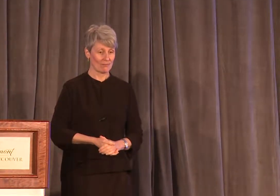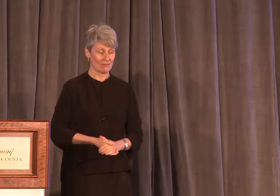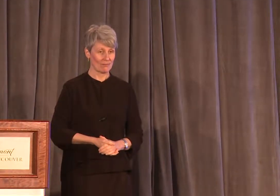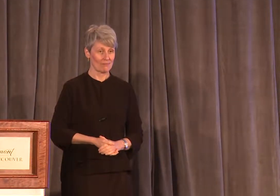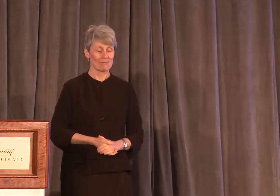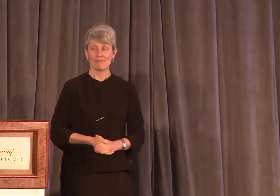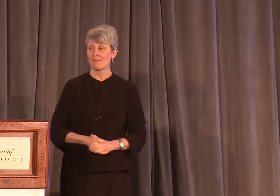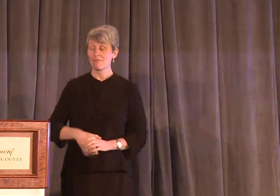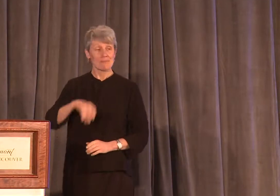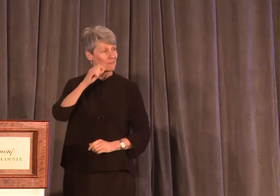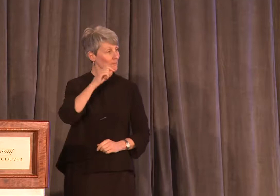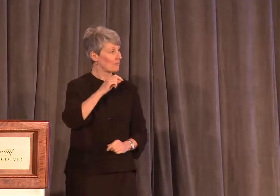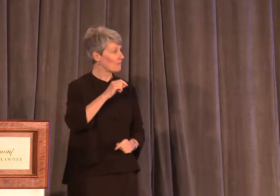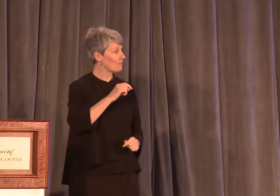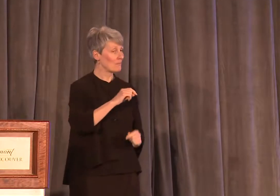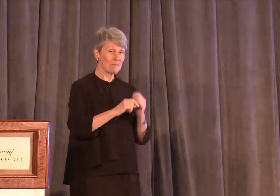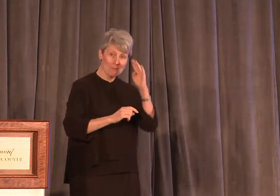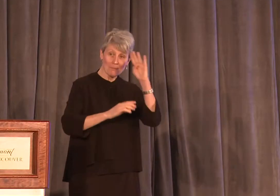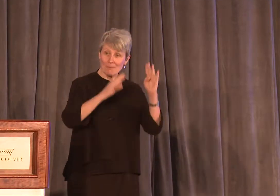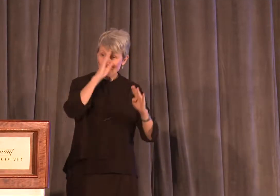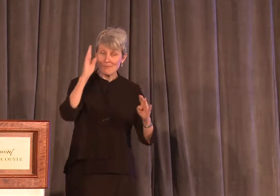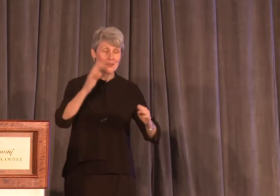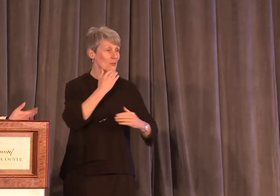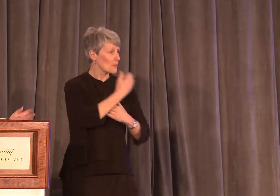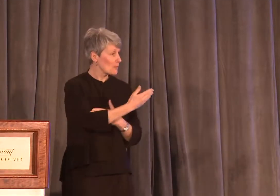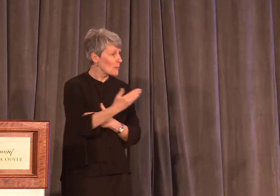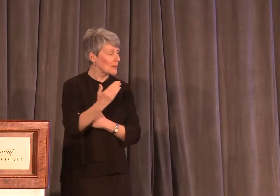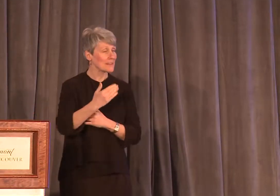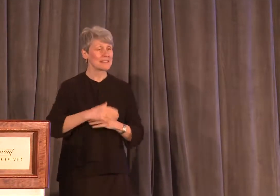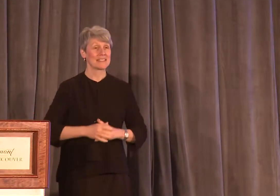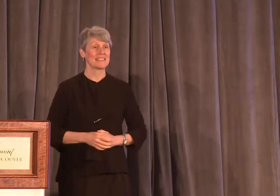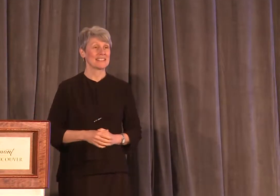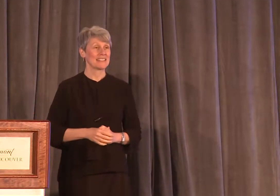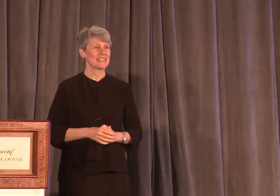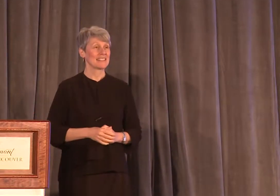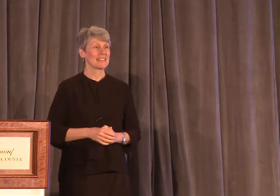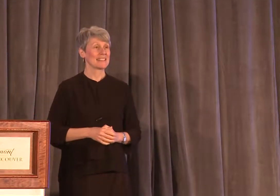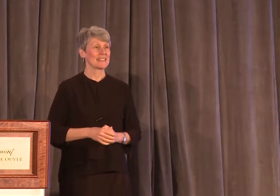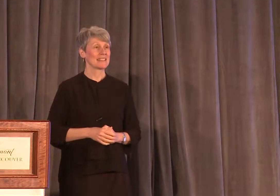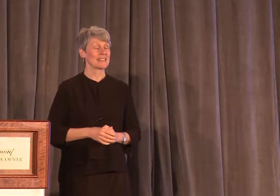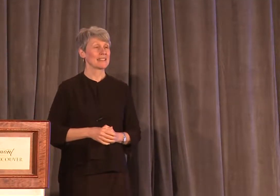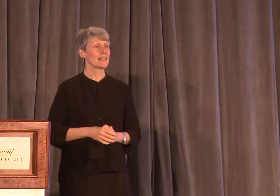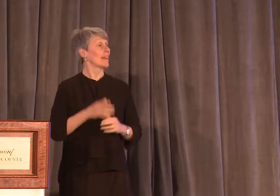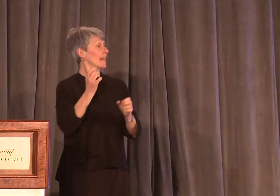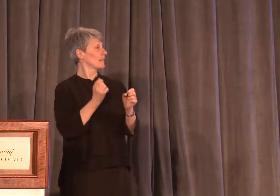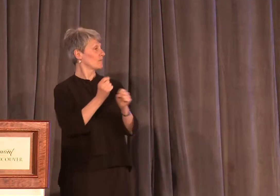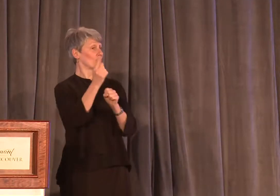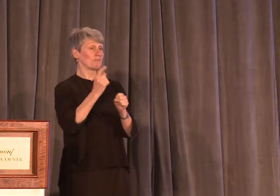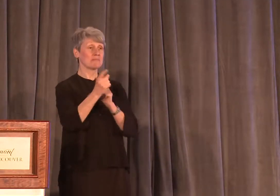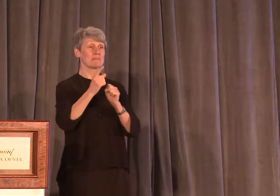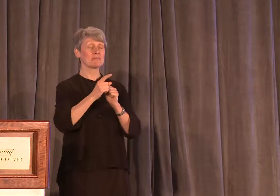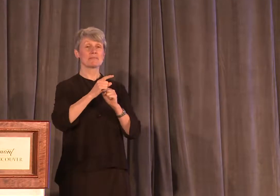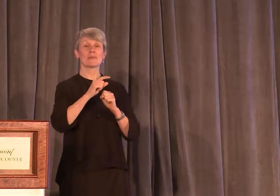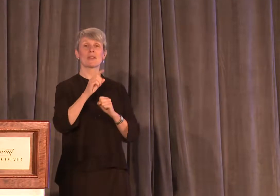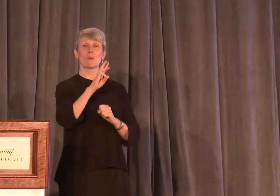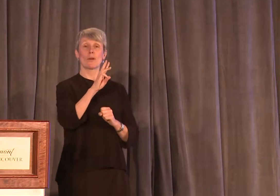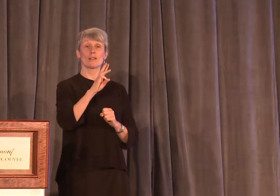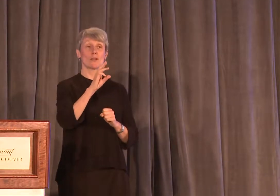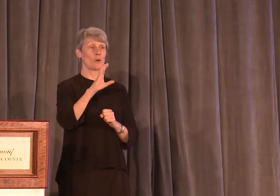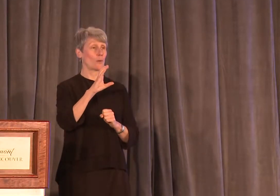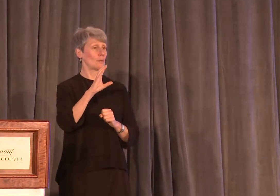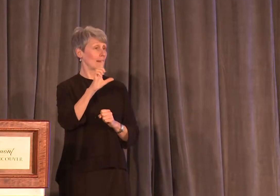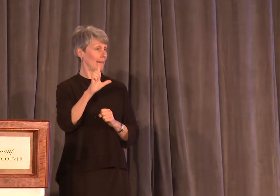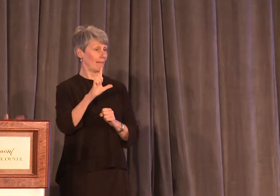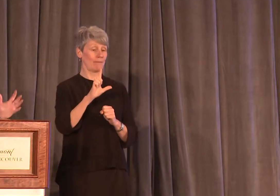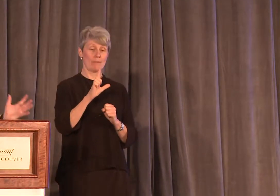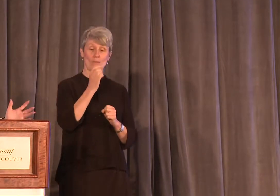Good morning, everyone. You know, I look forward to this event each and every year. It's so wonderful